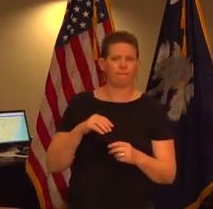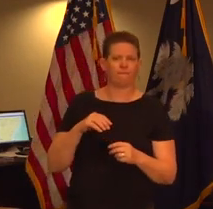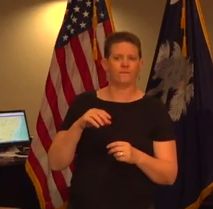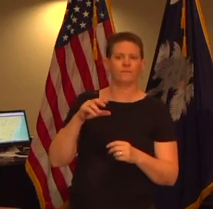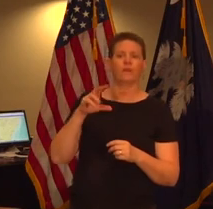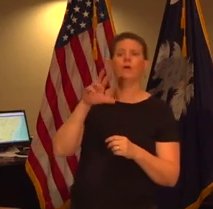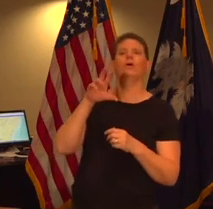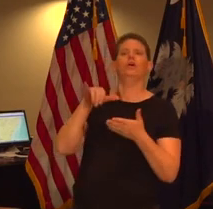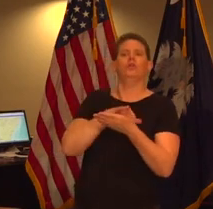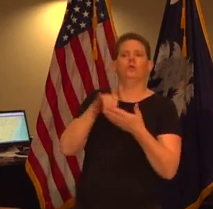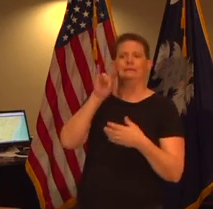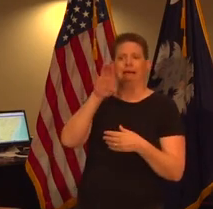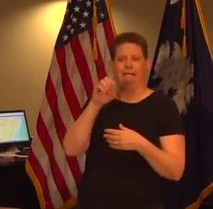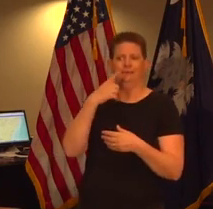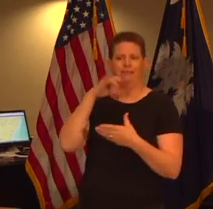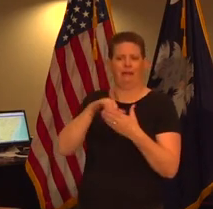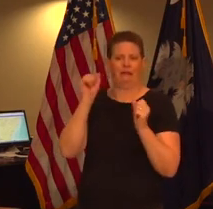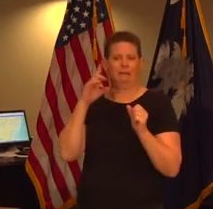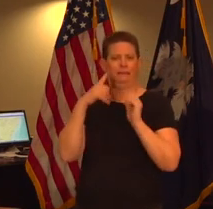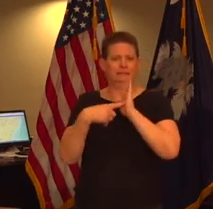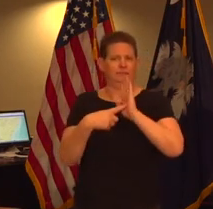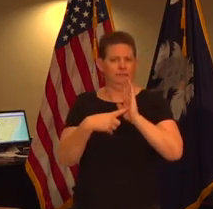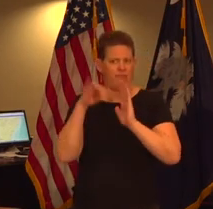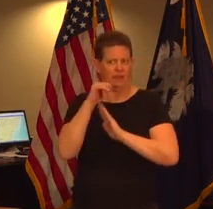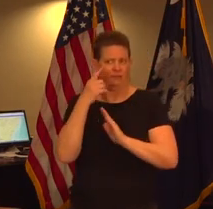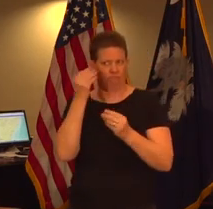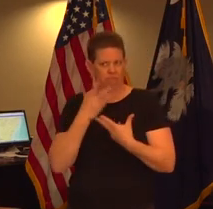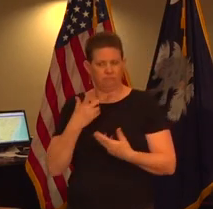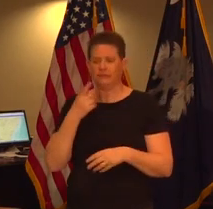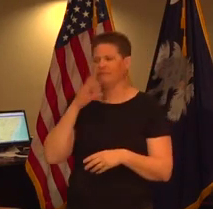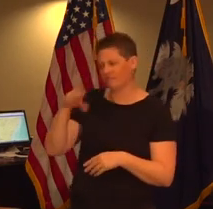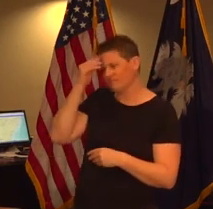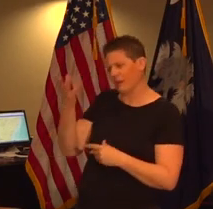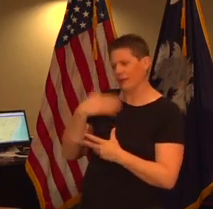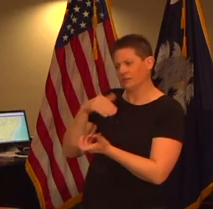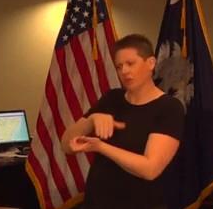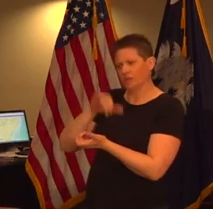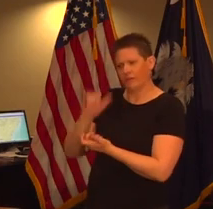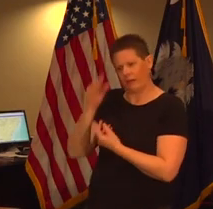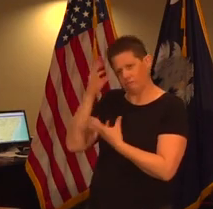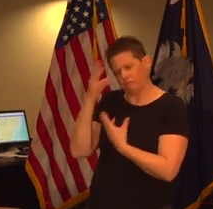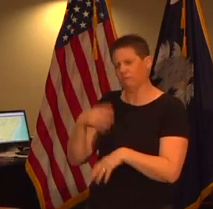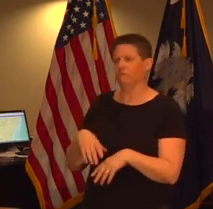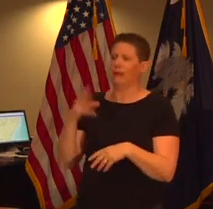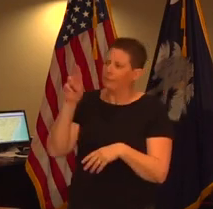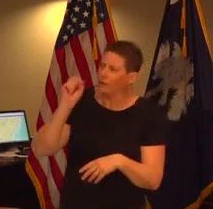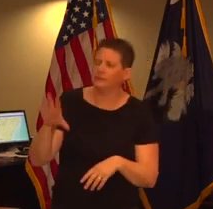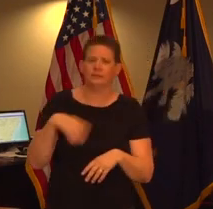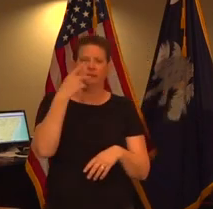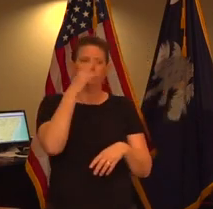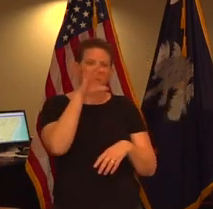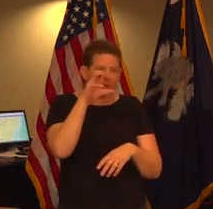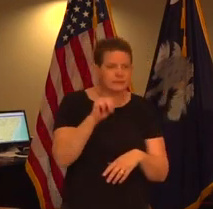be a symptom of the virus but some people have said that when they reported that as a symptom to nusc or to prisma that they've been